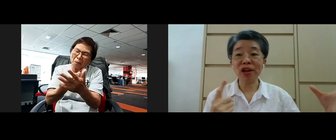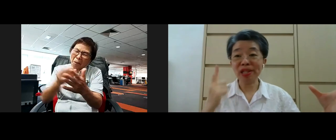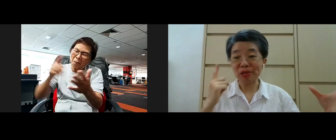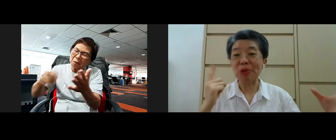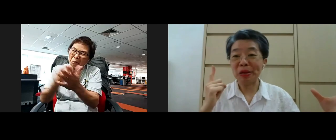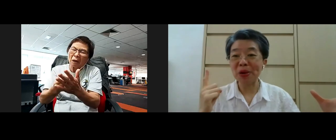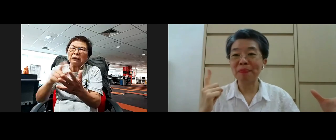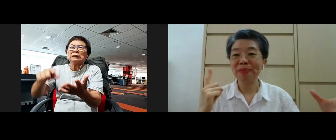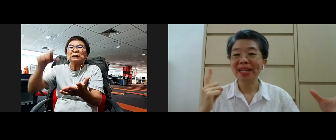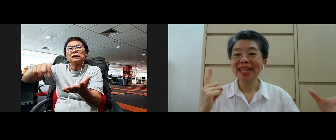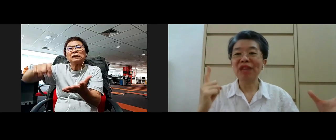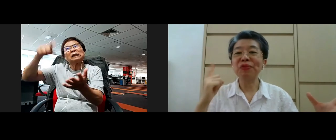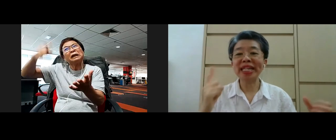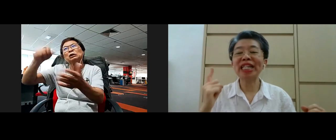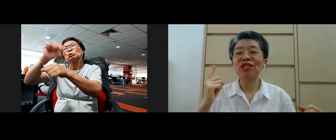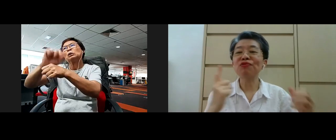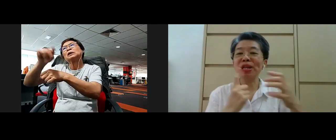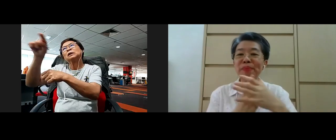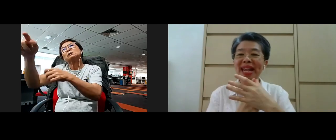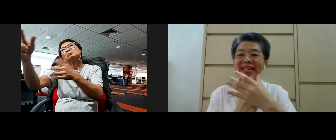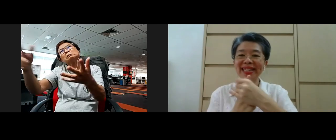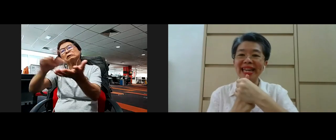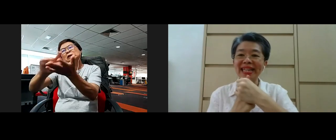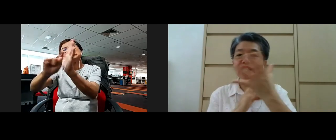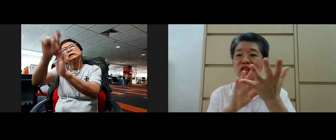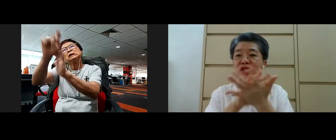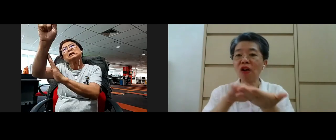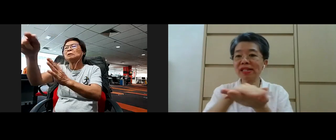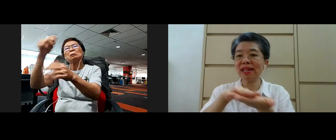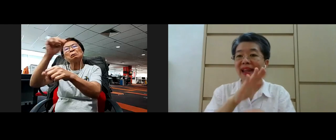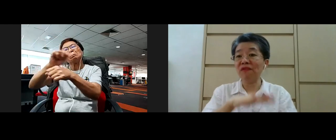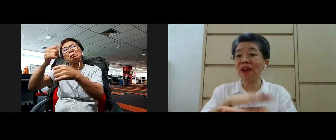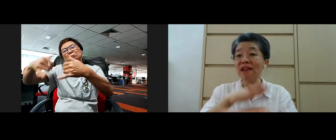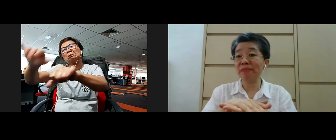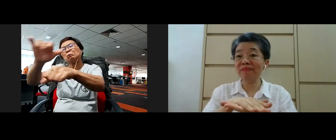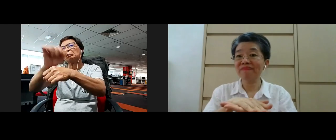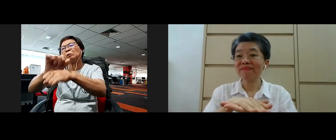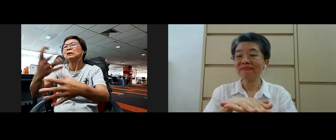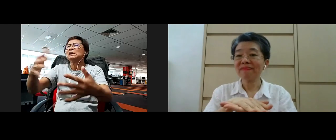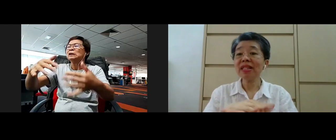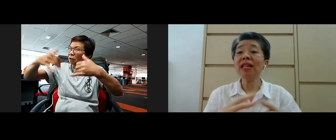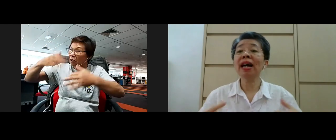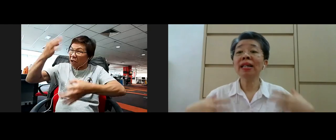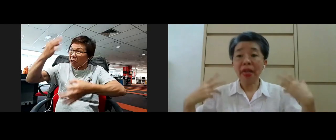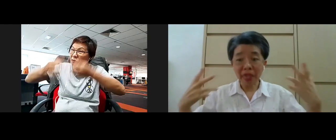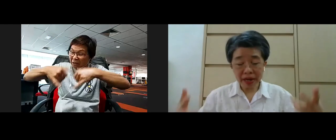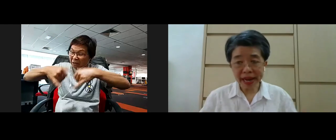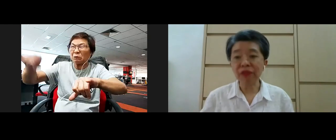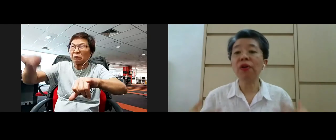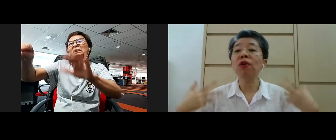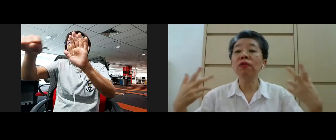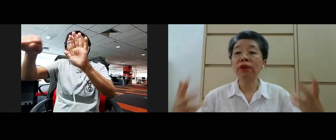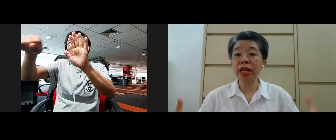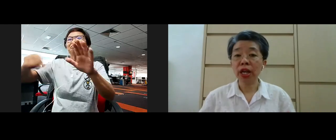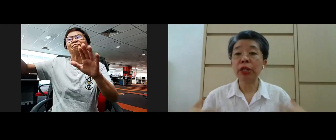the choice is only one if you need to remain in this toxic environment yeah then